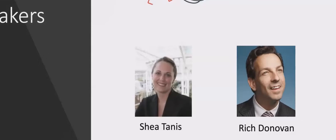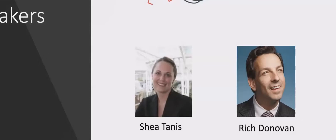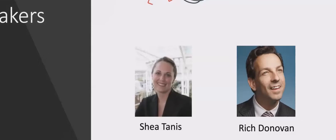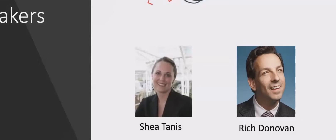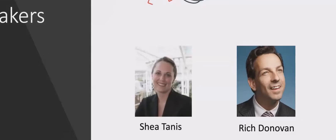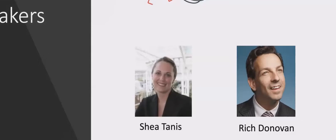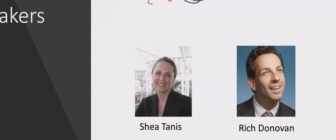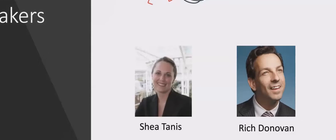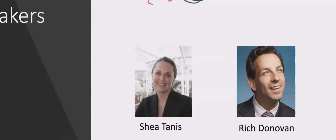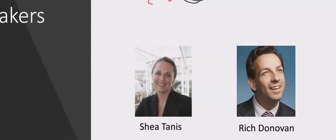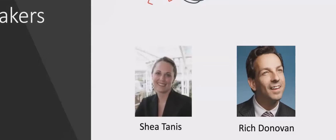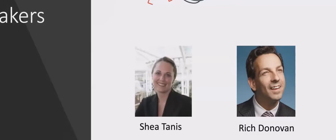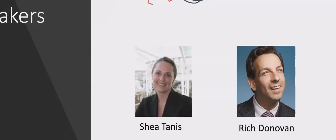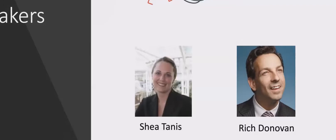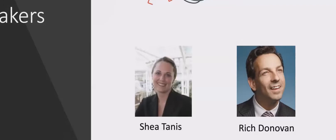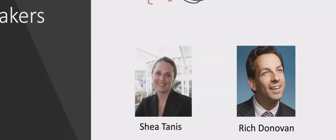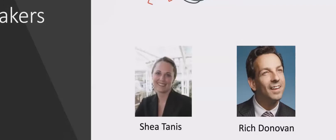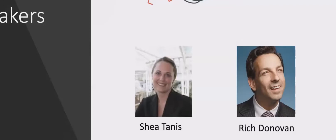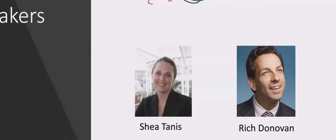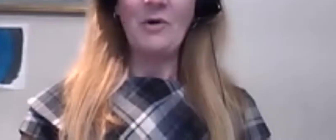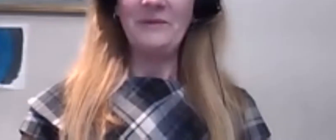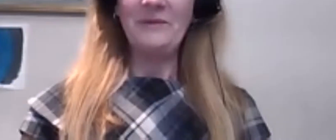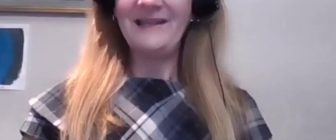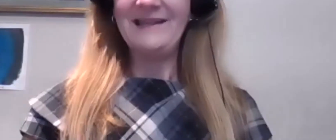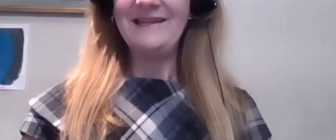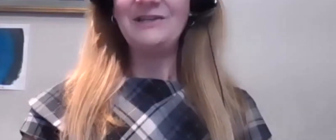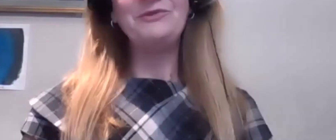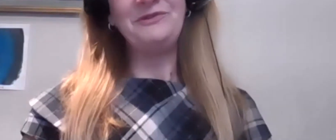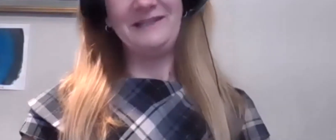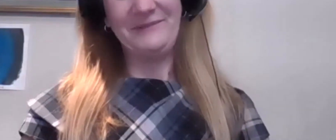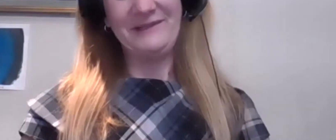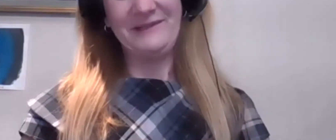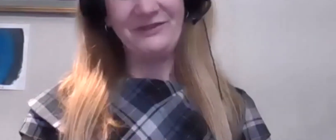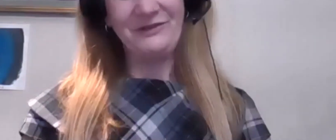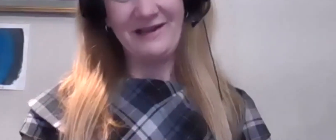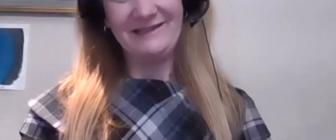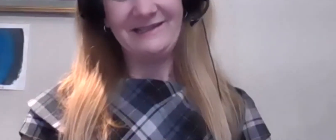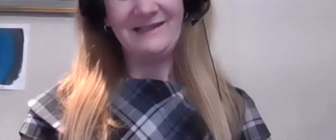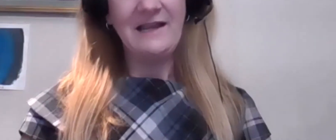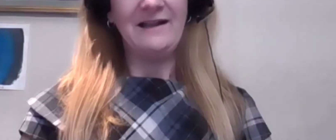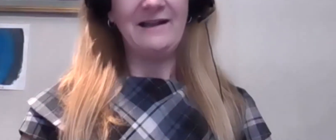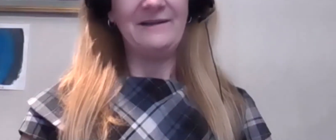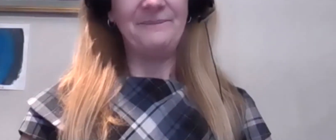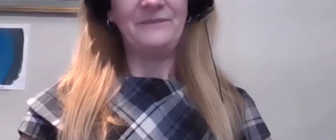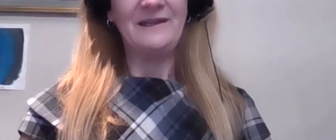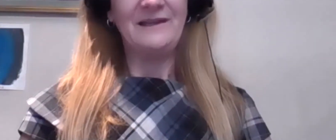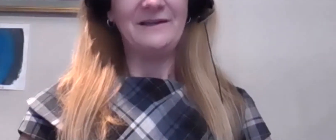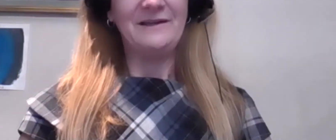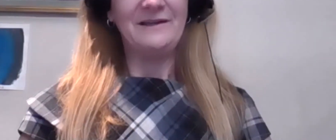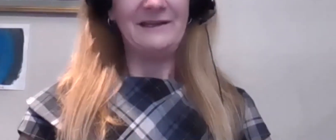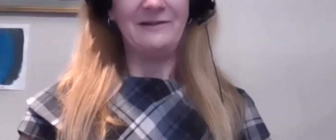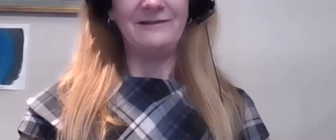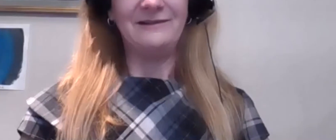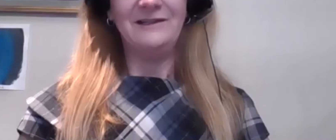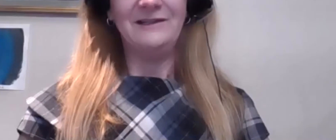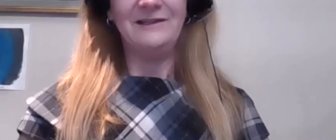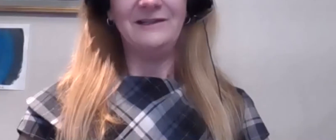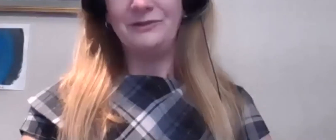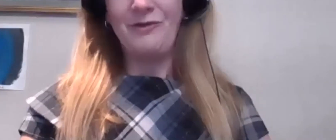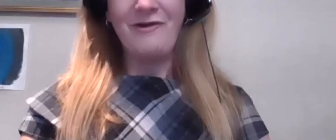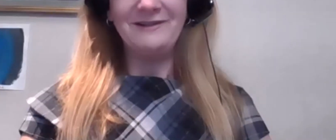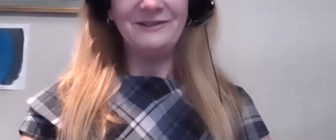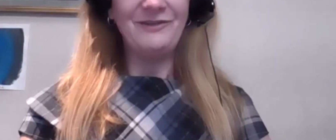Shay Tanis and Rich Donovan, take a moment and introduce themselves to us. They are